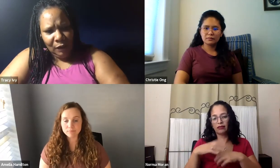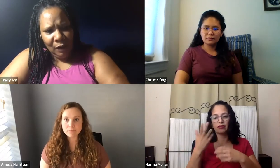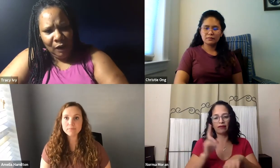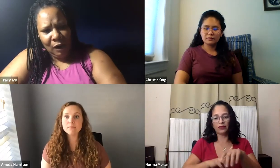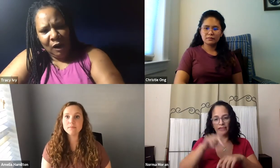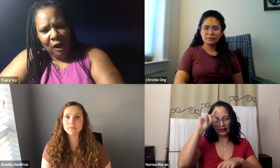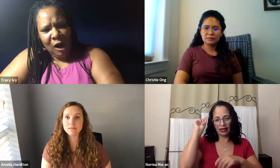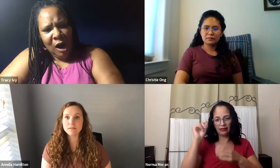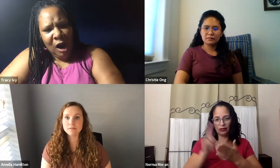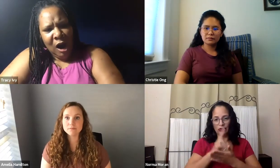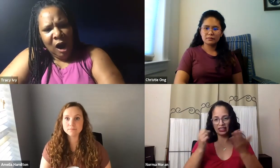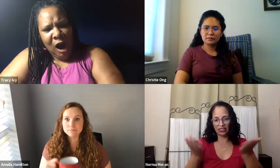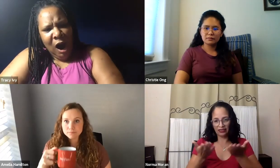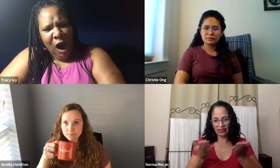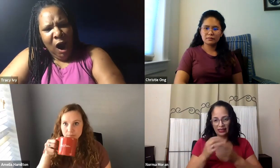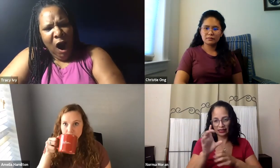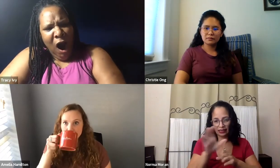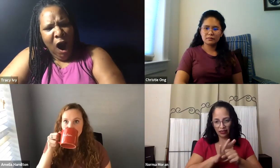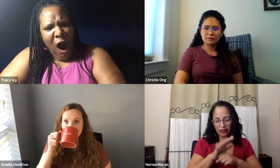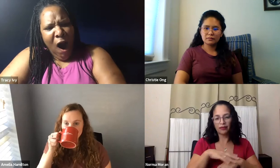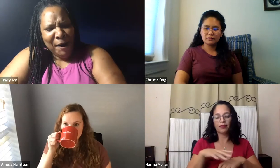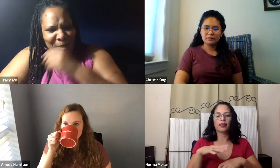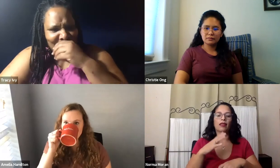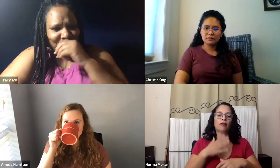In the Washington DC area, of course we have Gallaudet here.